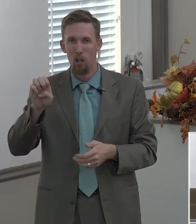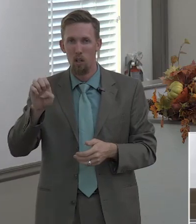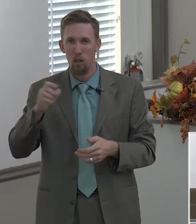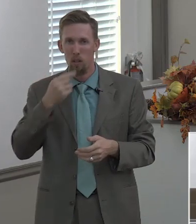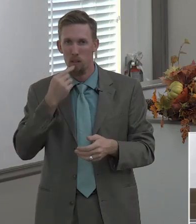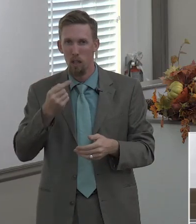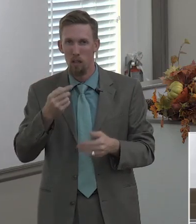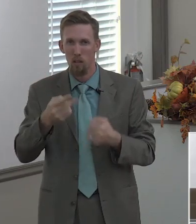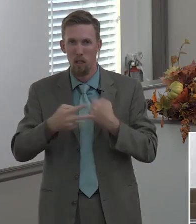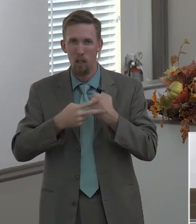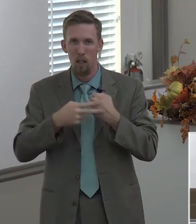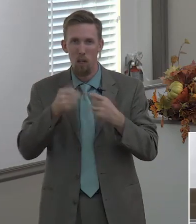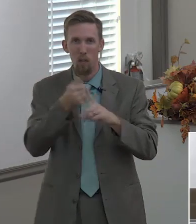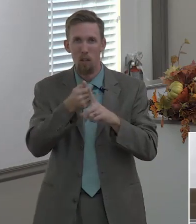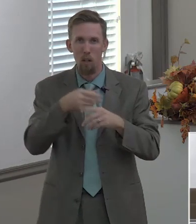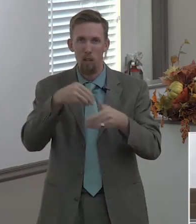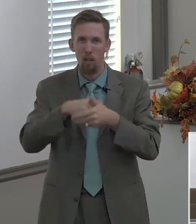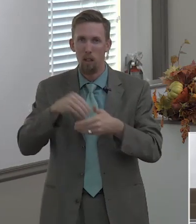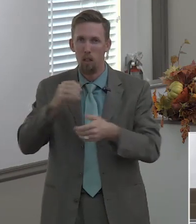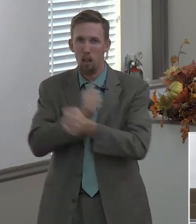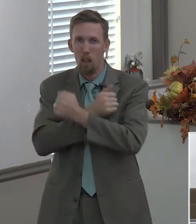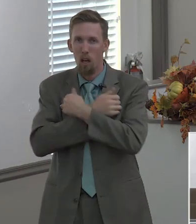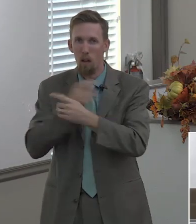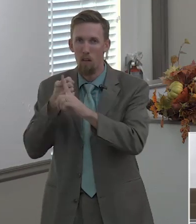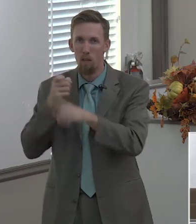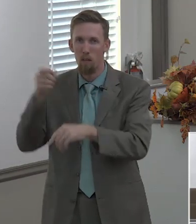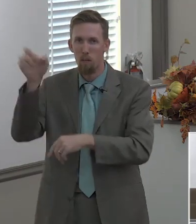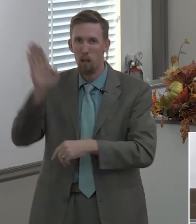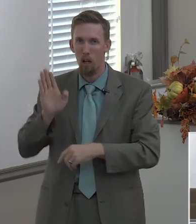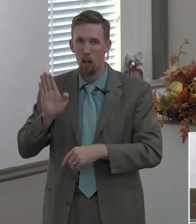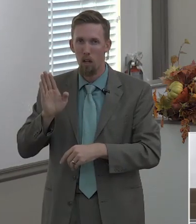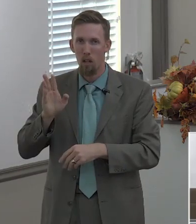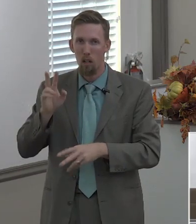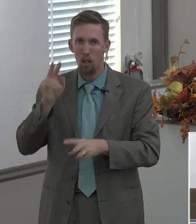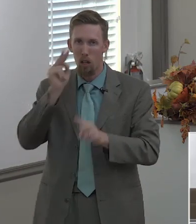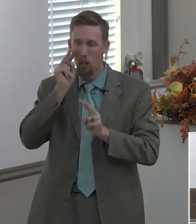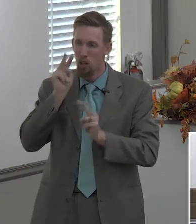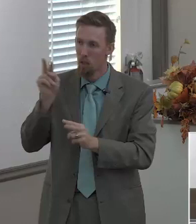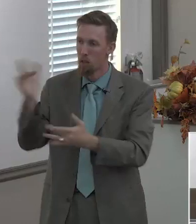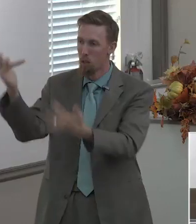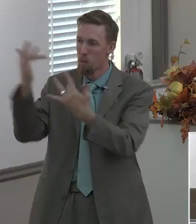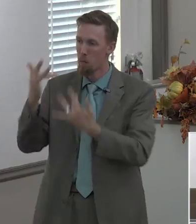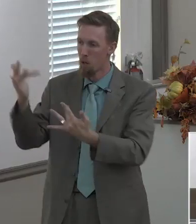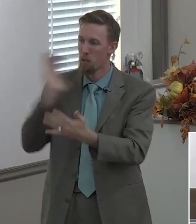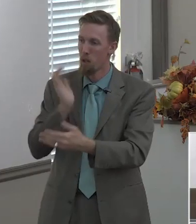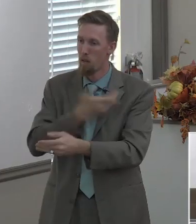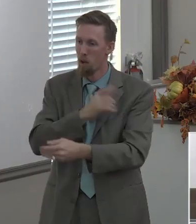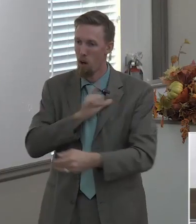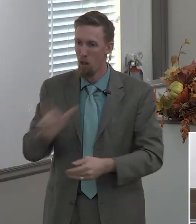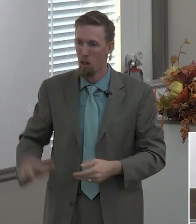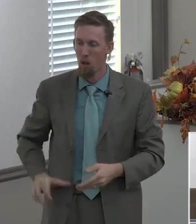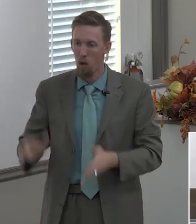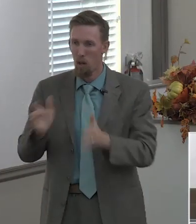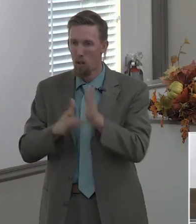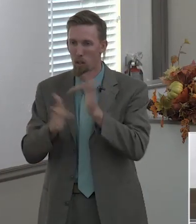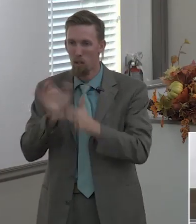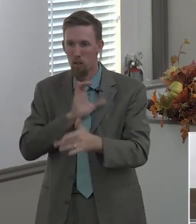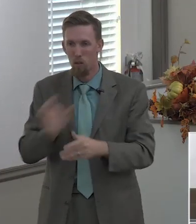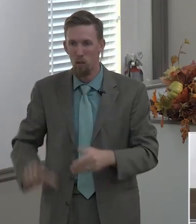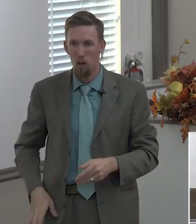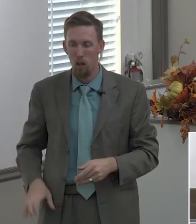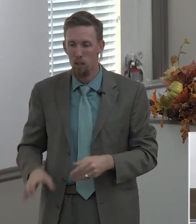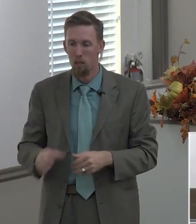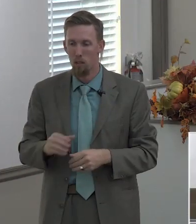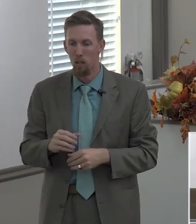it says keeping yourselves in the love of god looking for the mercy of our lord jesus christ